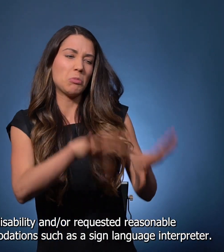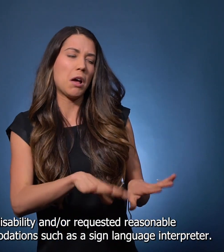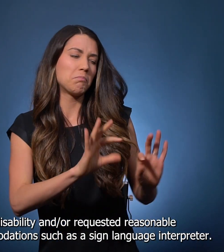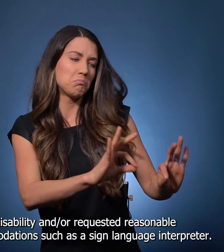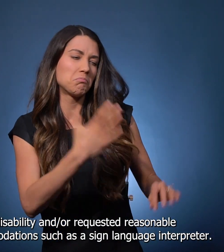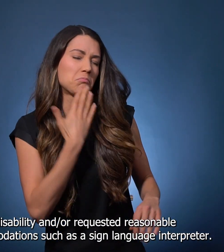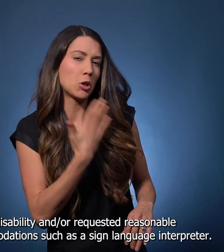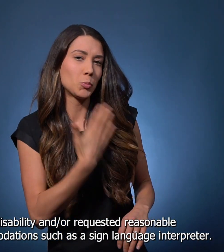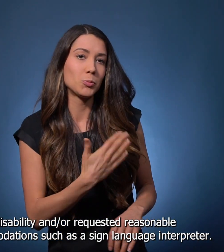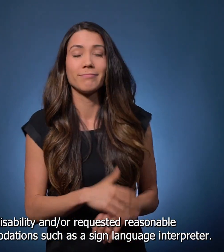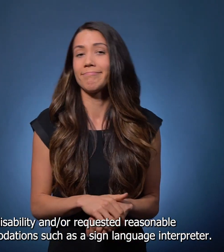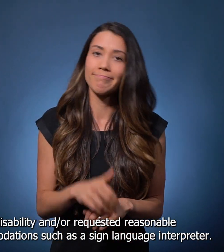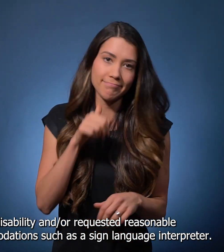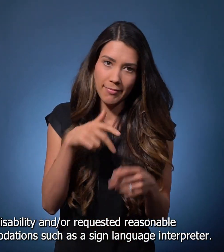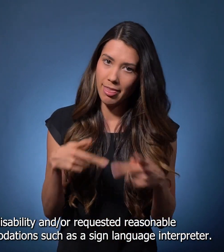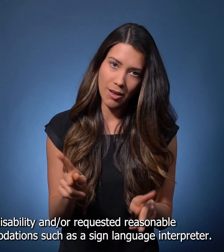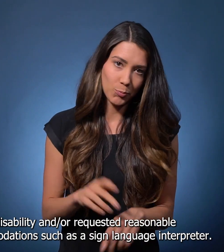such as a sign language interpreter.